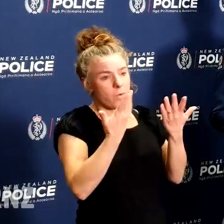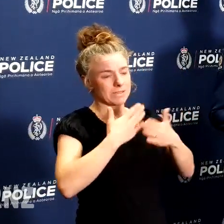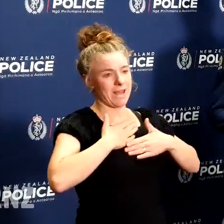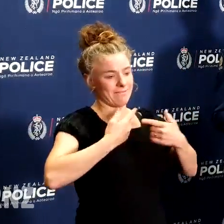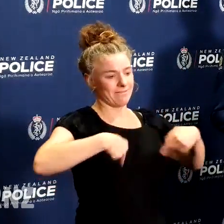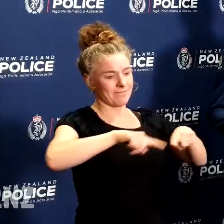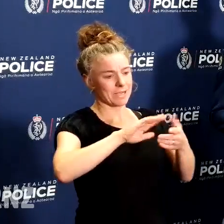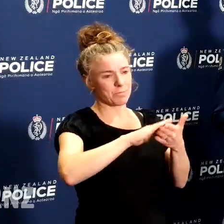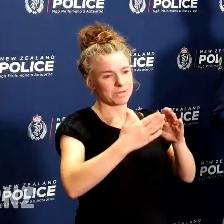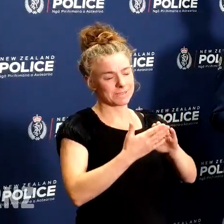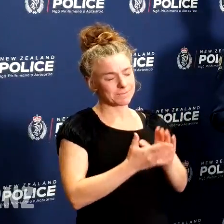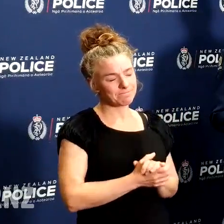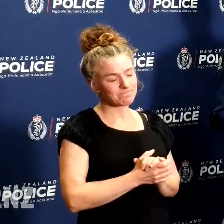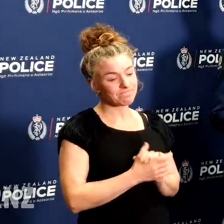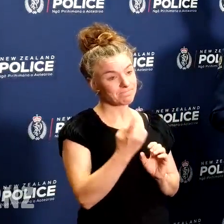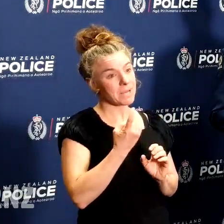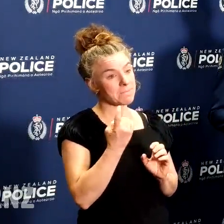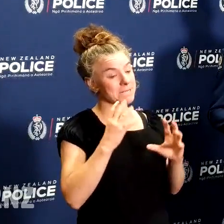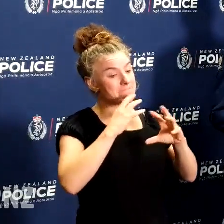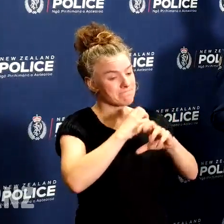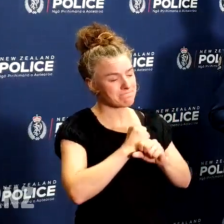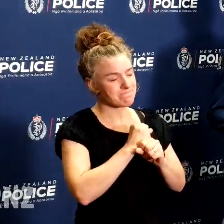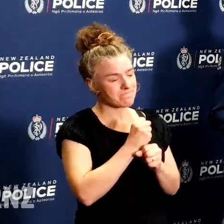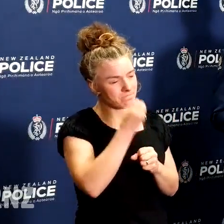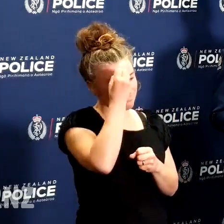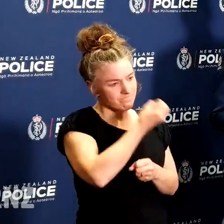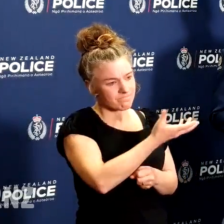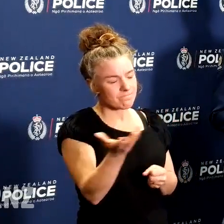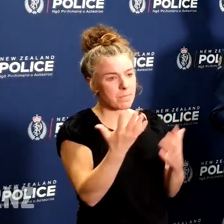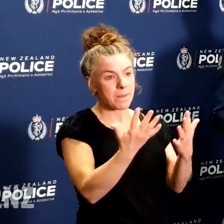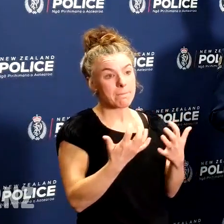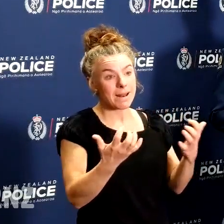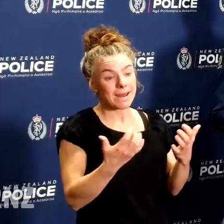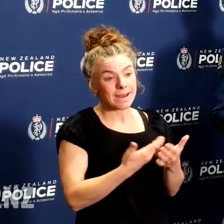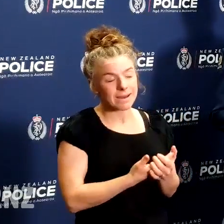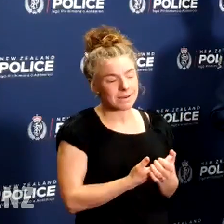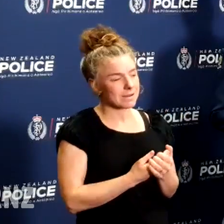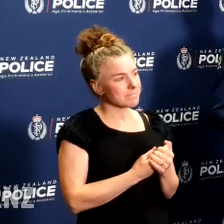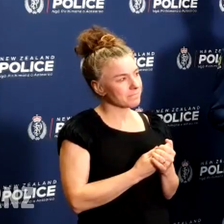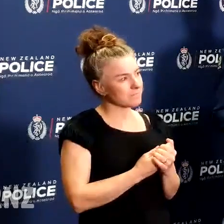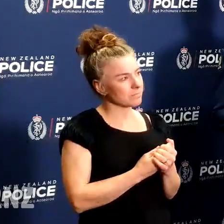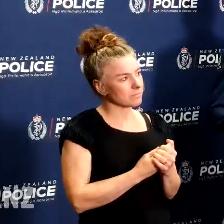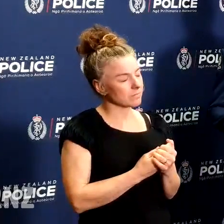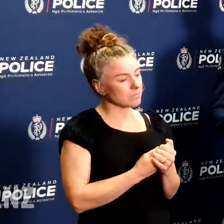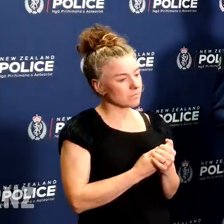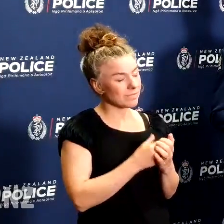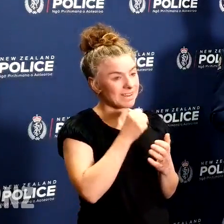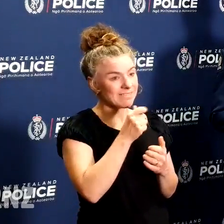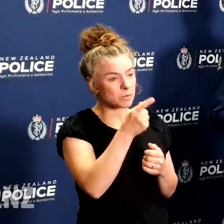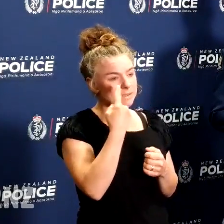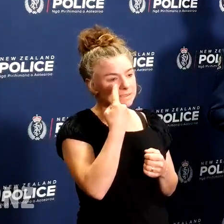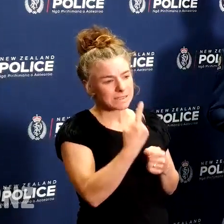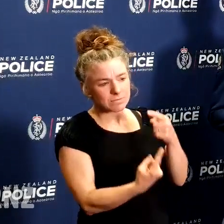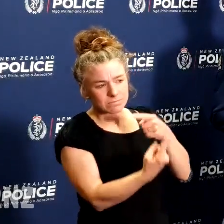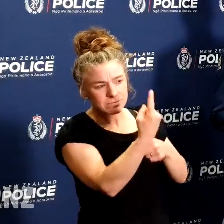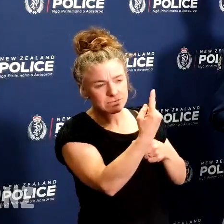I'll finish as I always do with a message to the public in terms of if you see anything